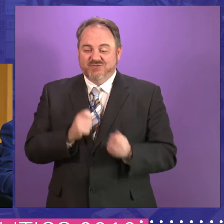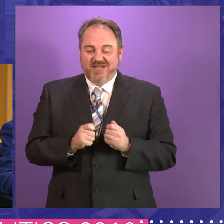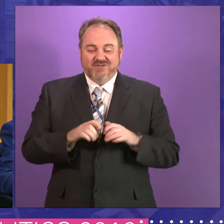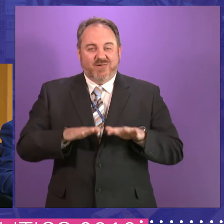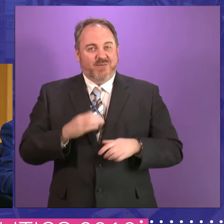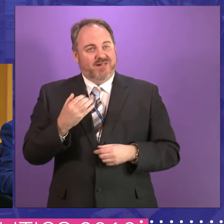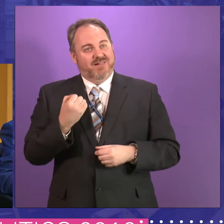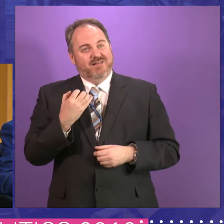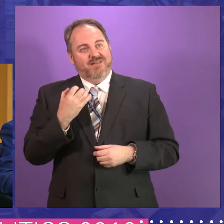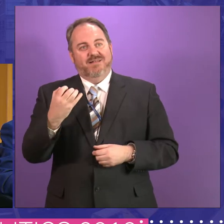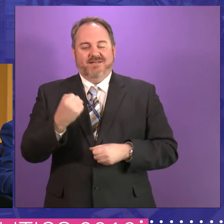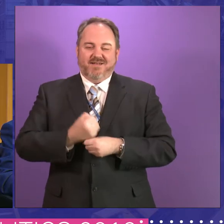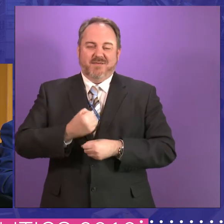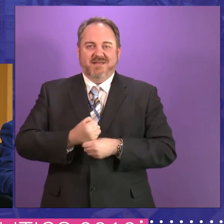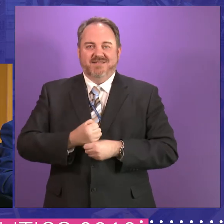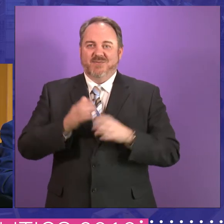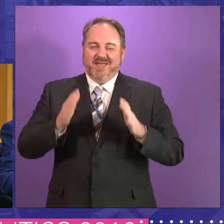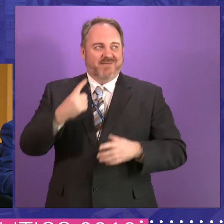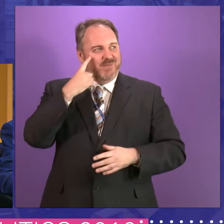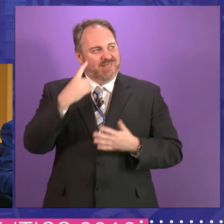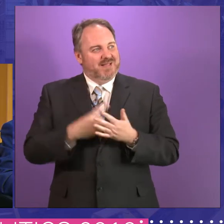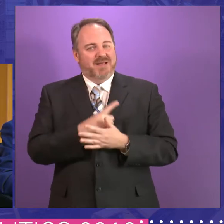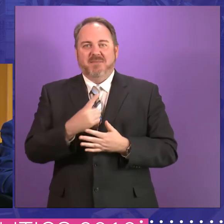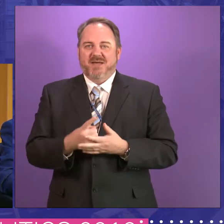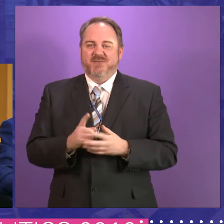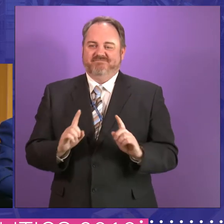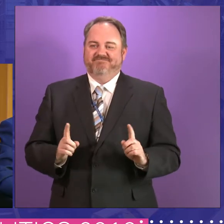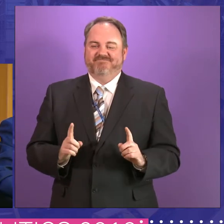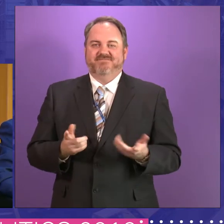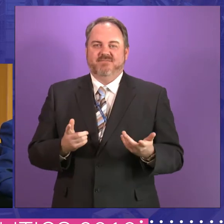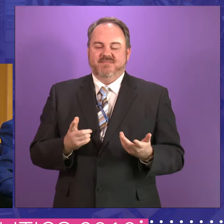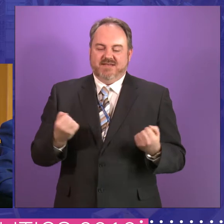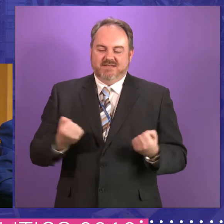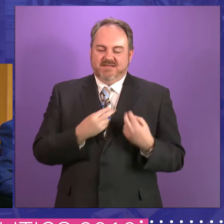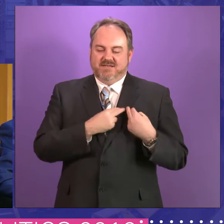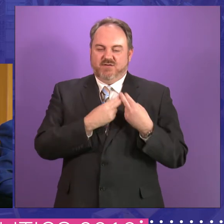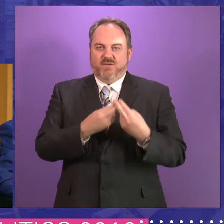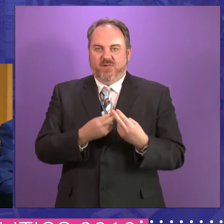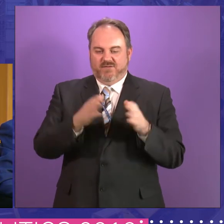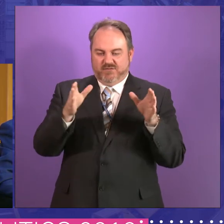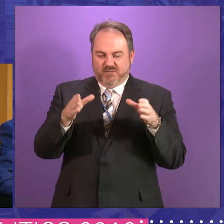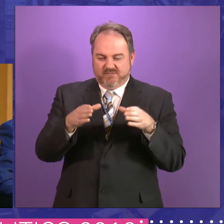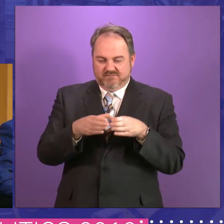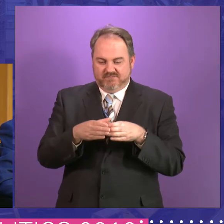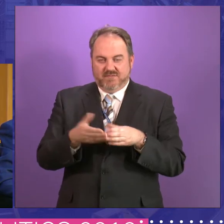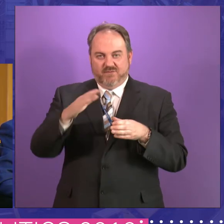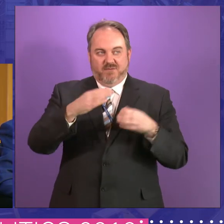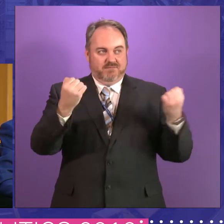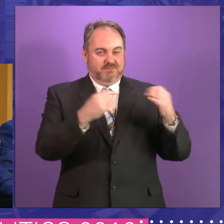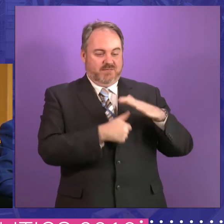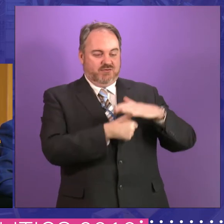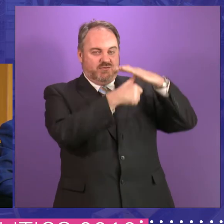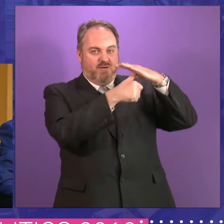you do need to talk about what Robin talked about, and that is, um, devolving down to the lowest possible level, the community councils,